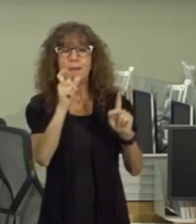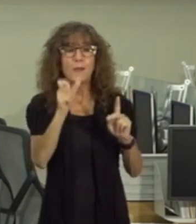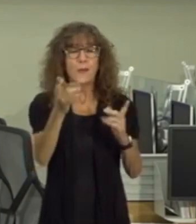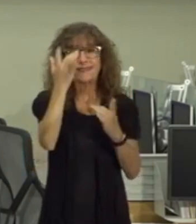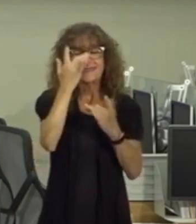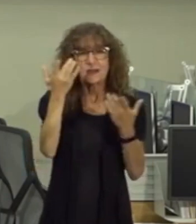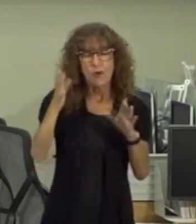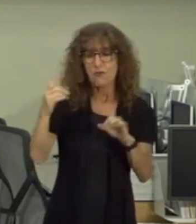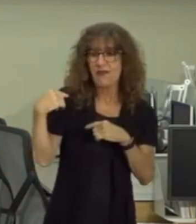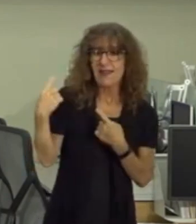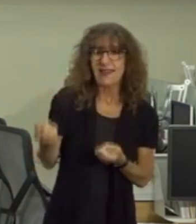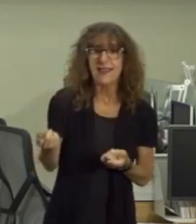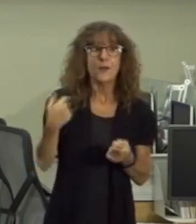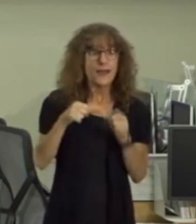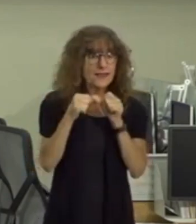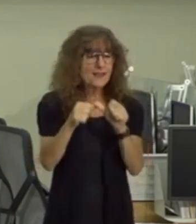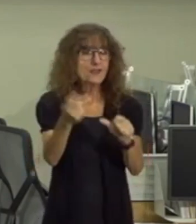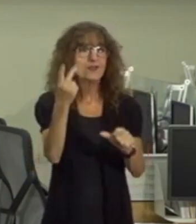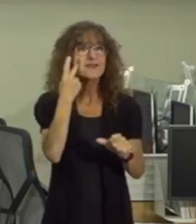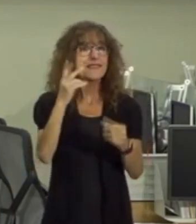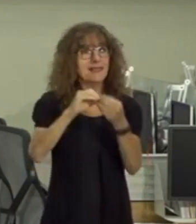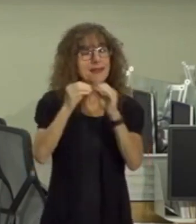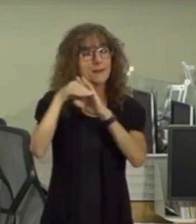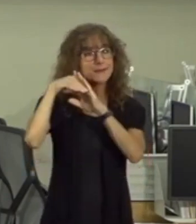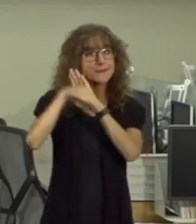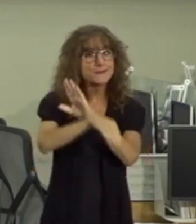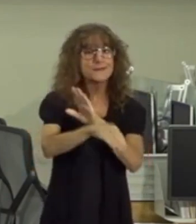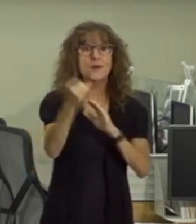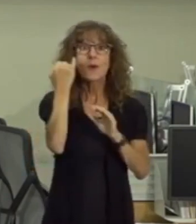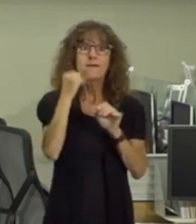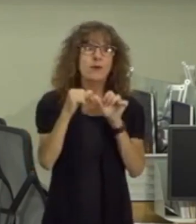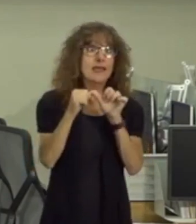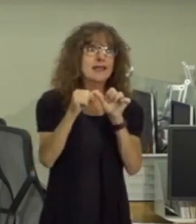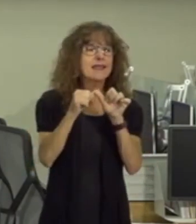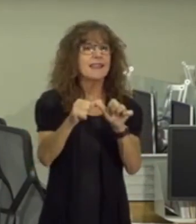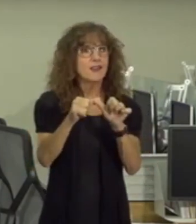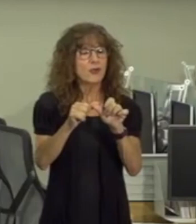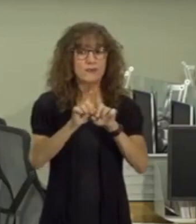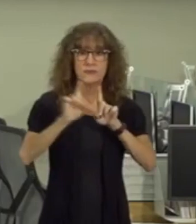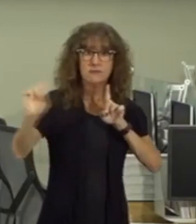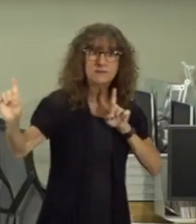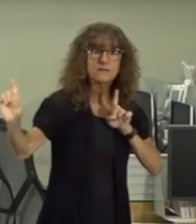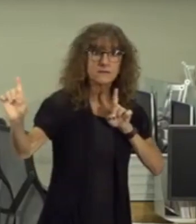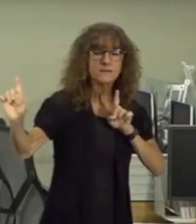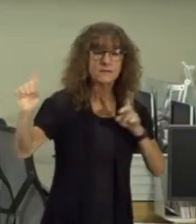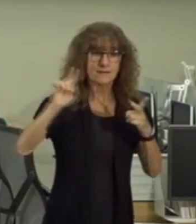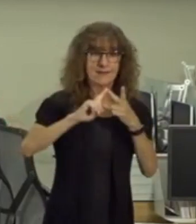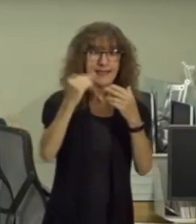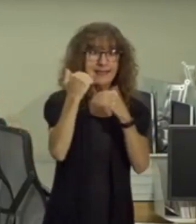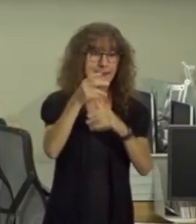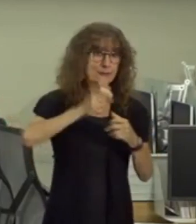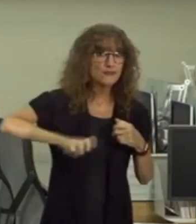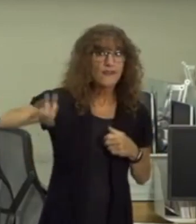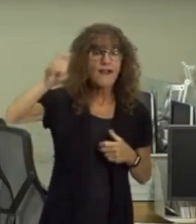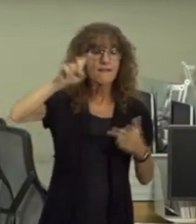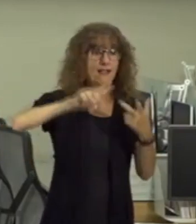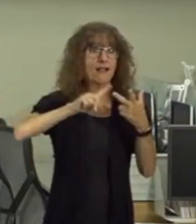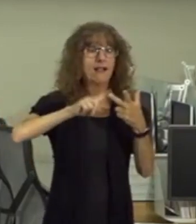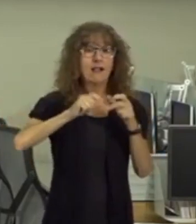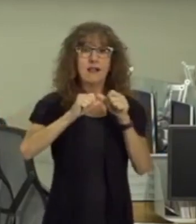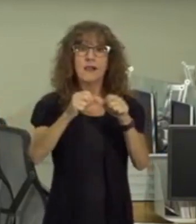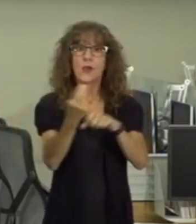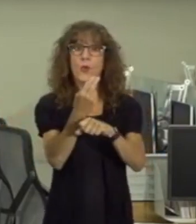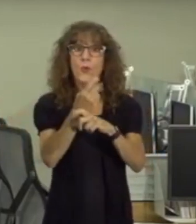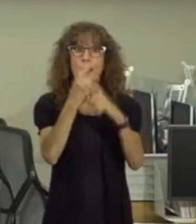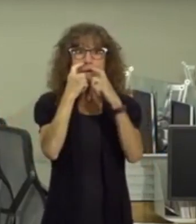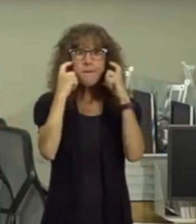conditions we continue to see this go down and so if we continue to practice social distancing limit our travel and continue to wear